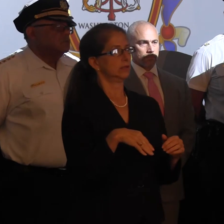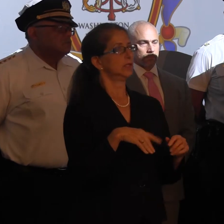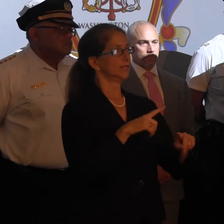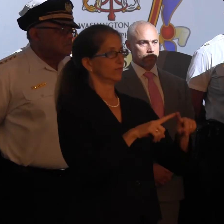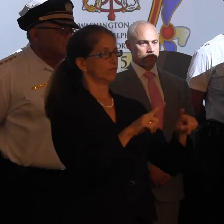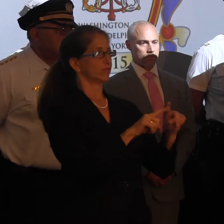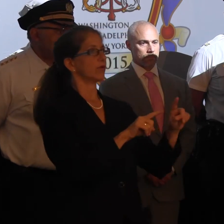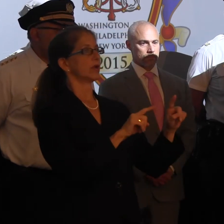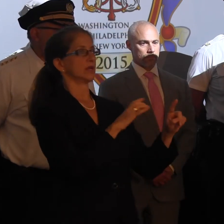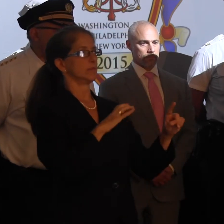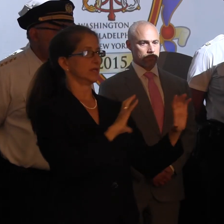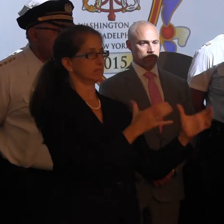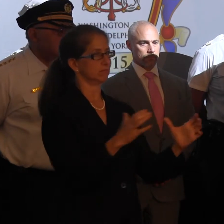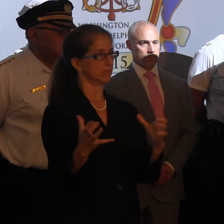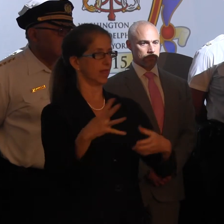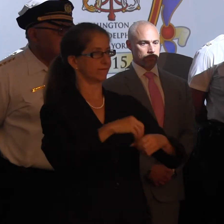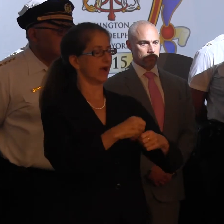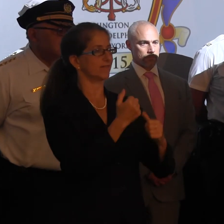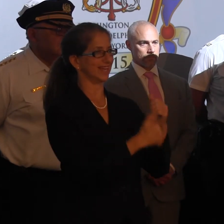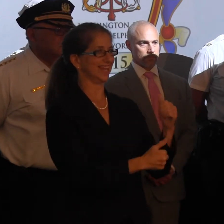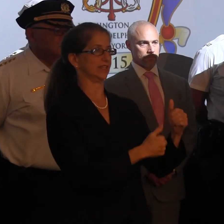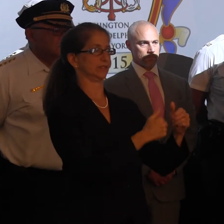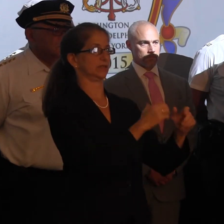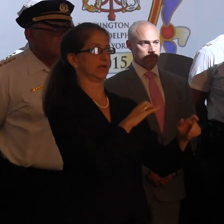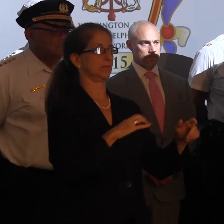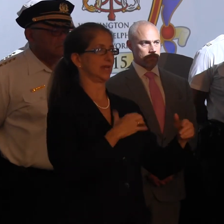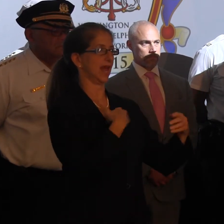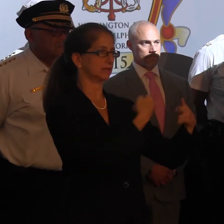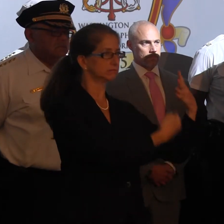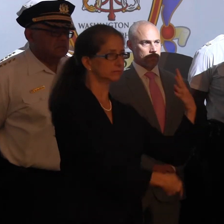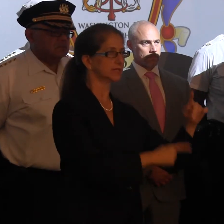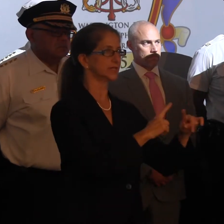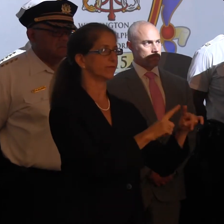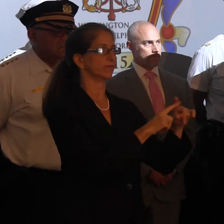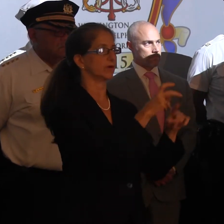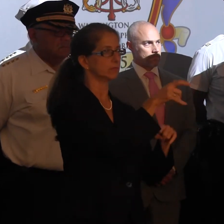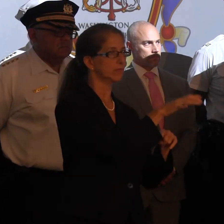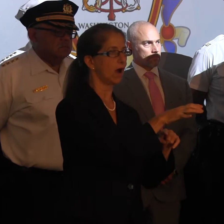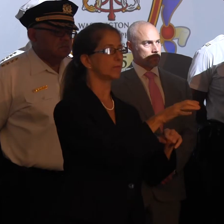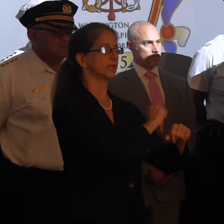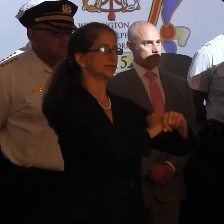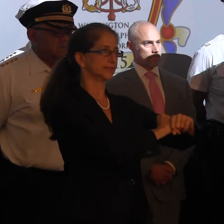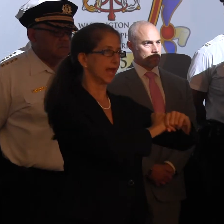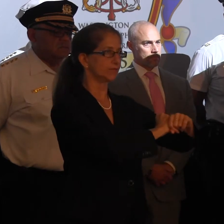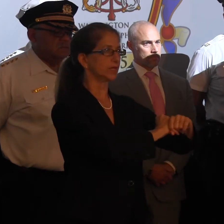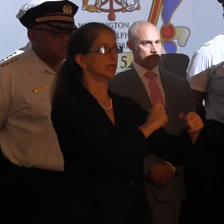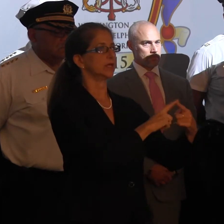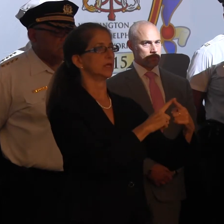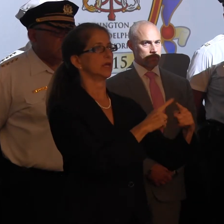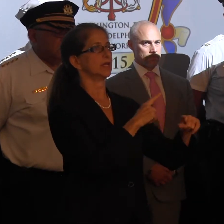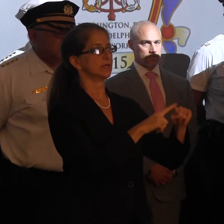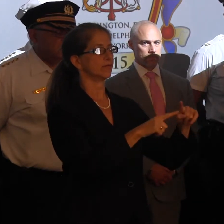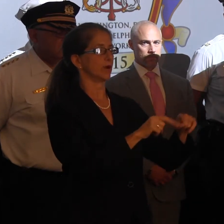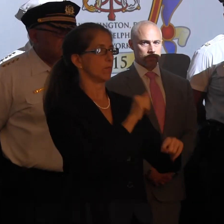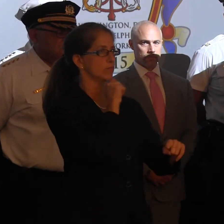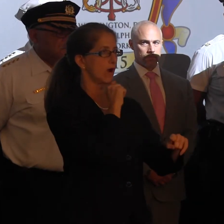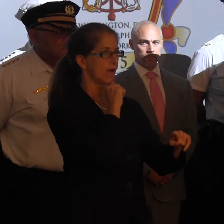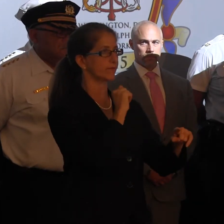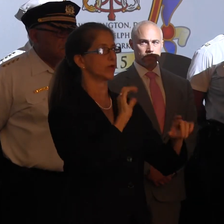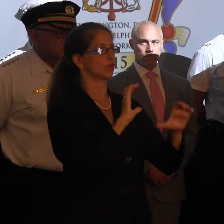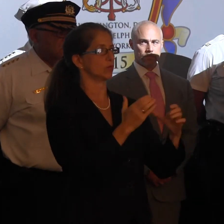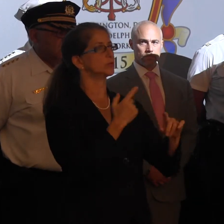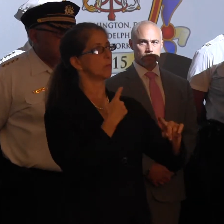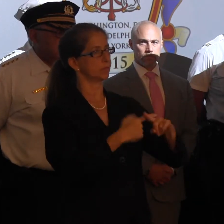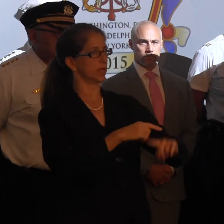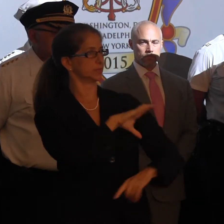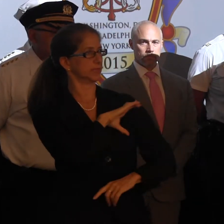subcommittees. And each one is composed of a variety of public safety, a variety of private sector, as well as law